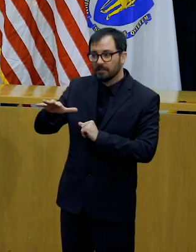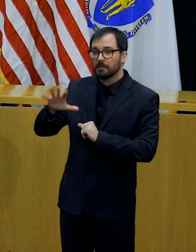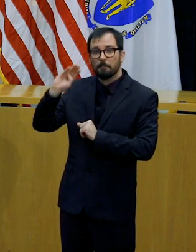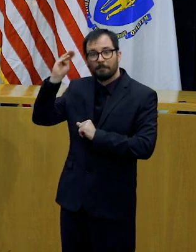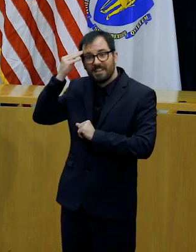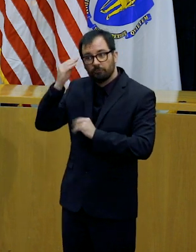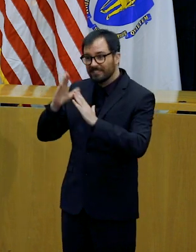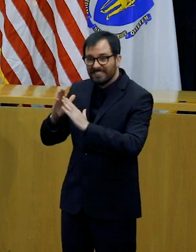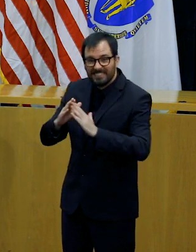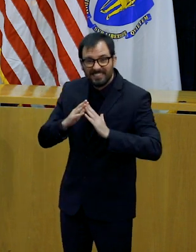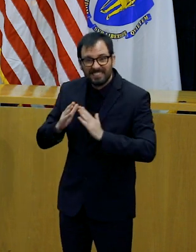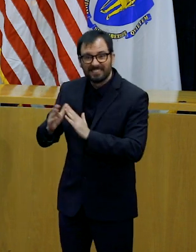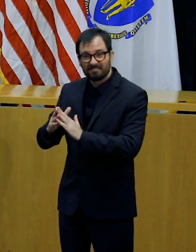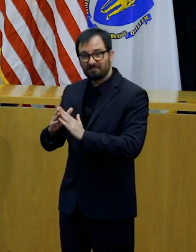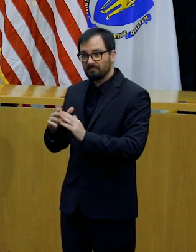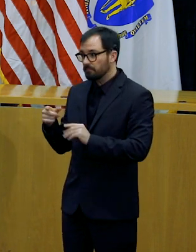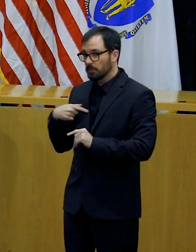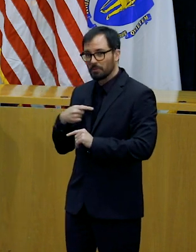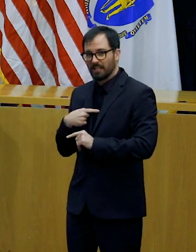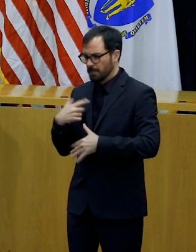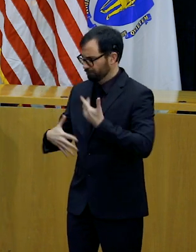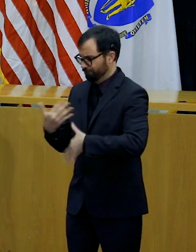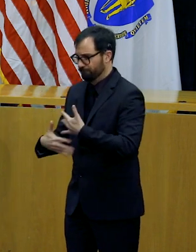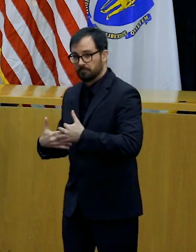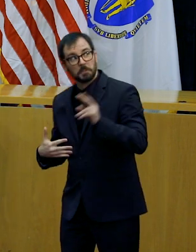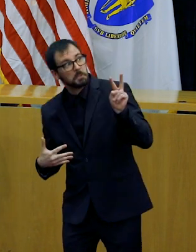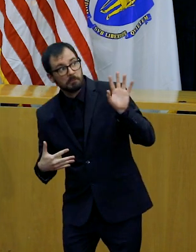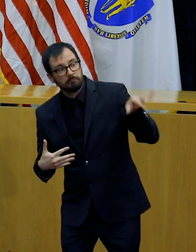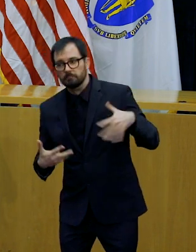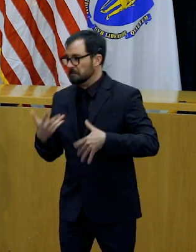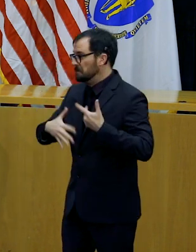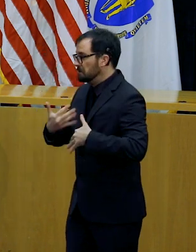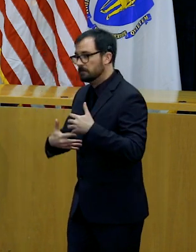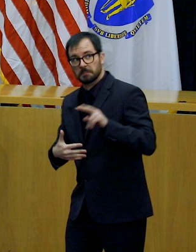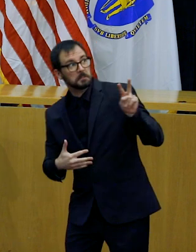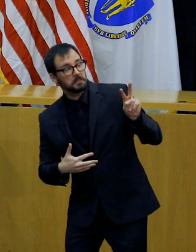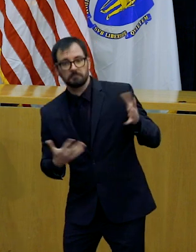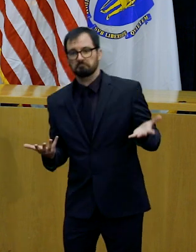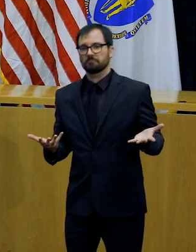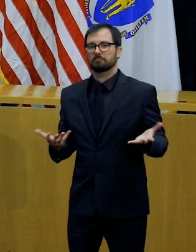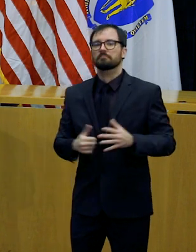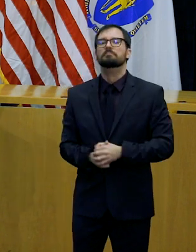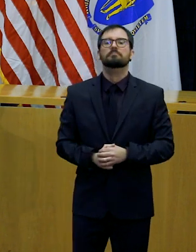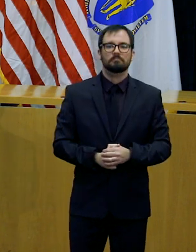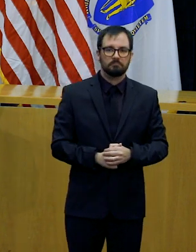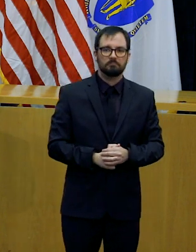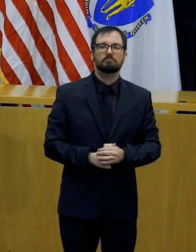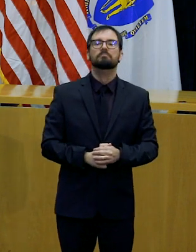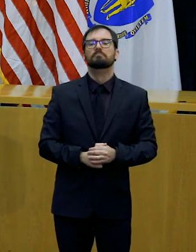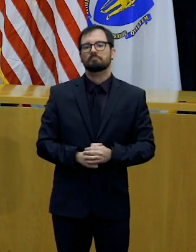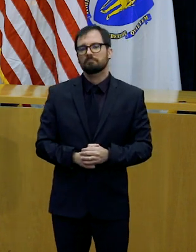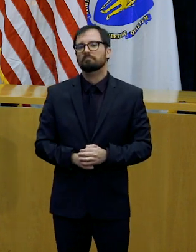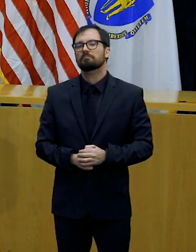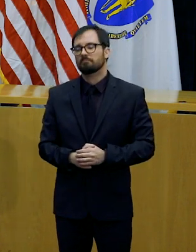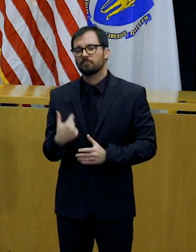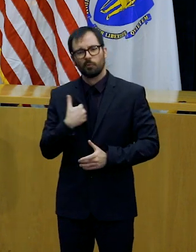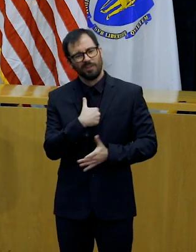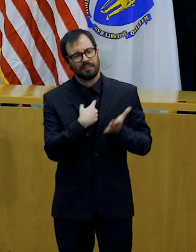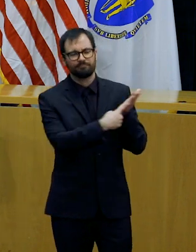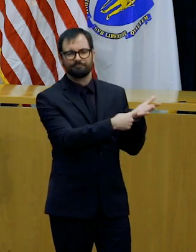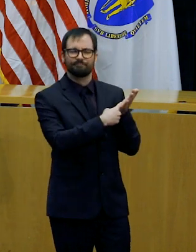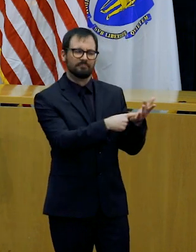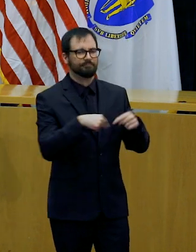We've been very pleased that we've had a chance to talk to and engage with many of them over the course of the past several weeks.